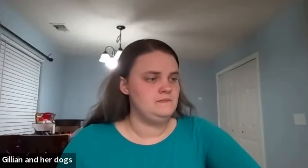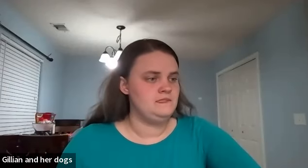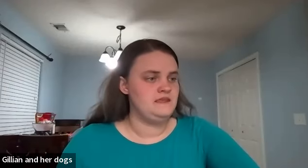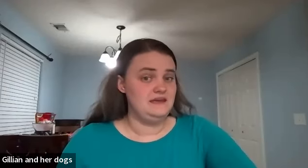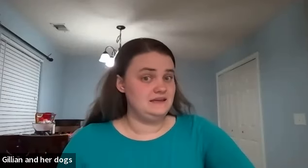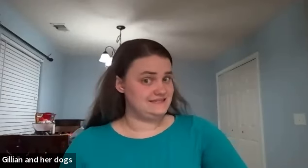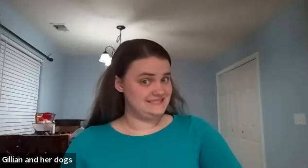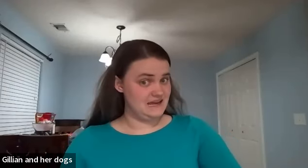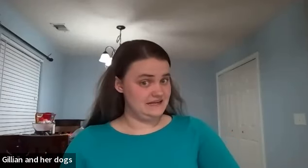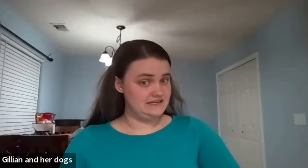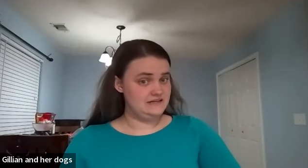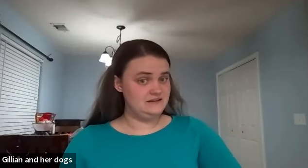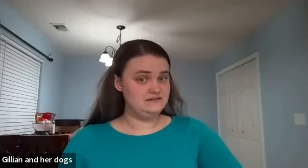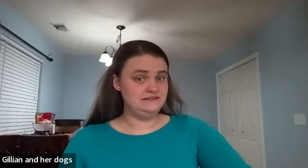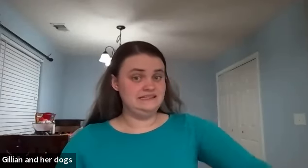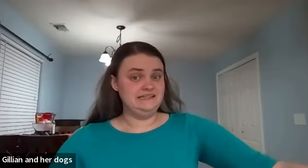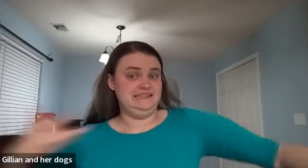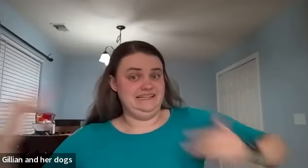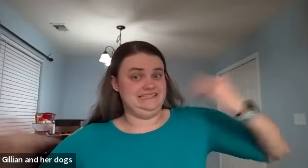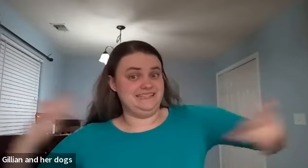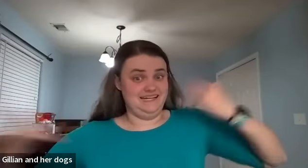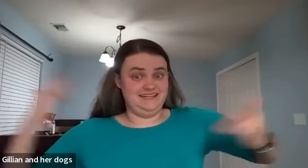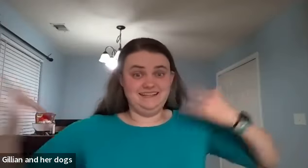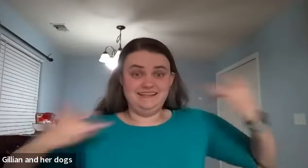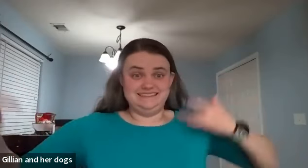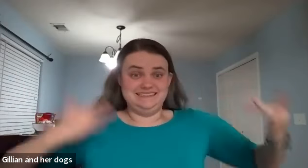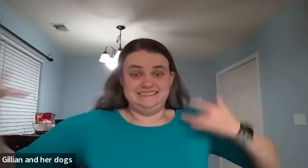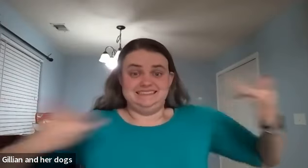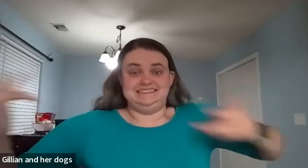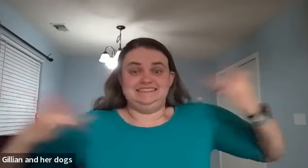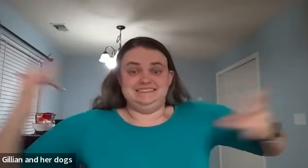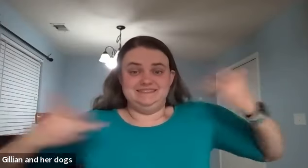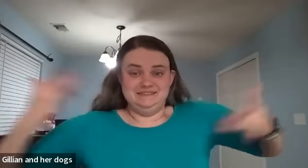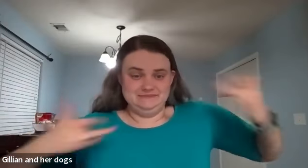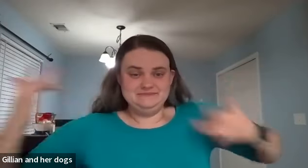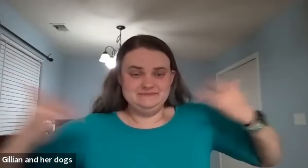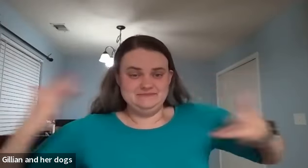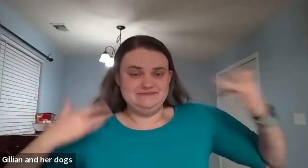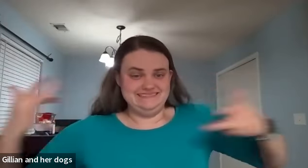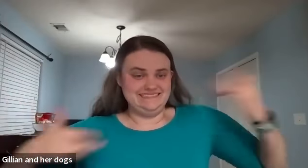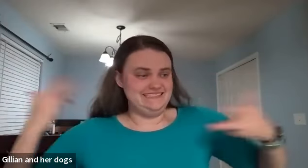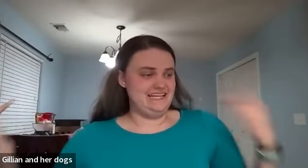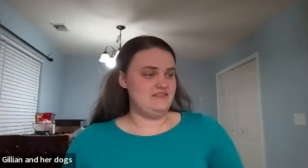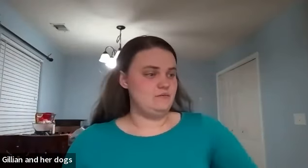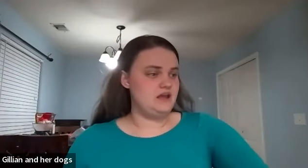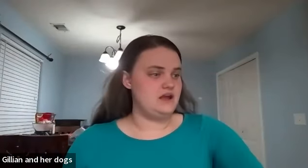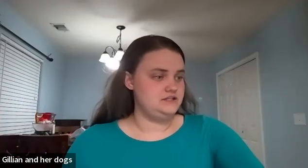excited excited excited mm-hmm then we had